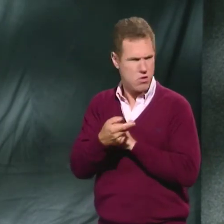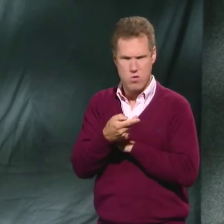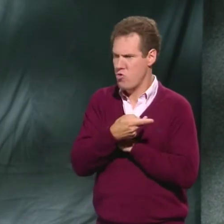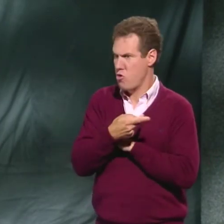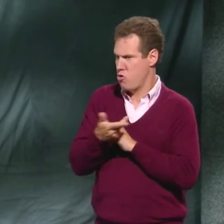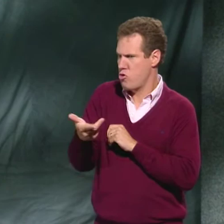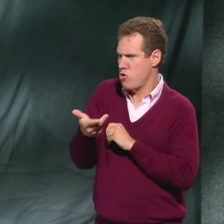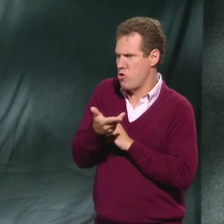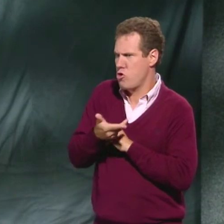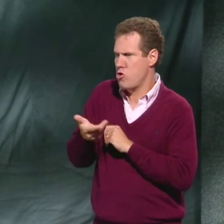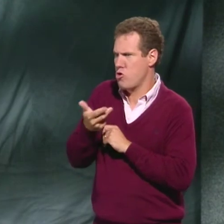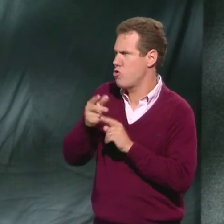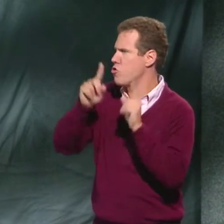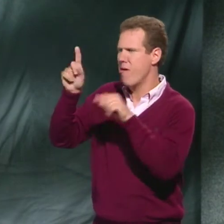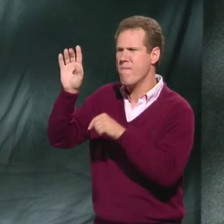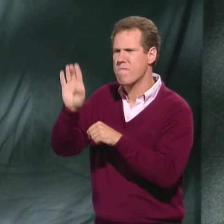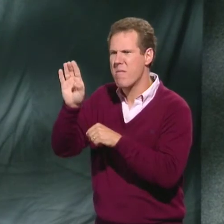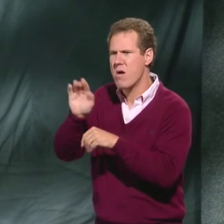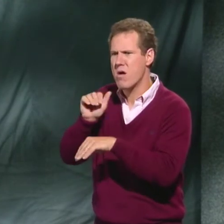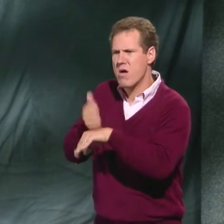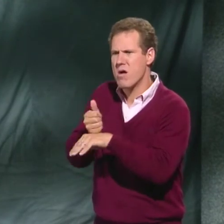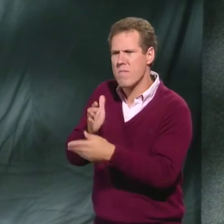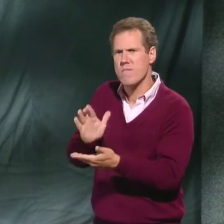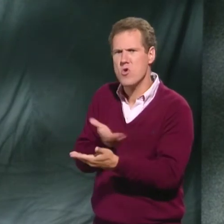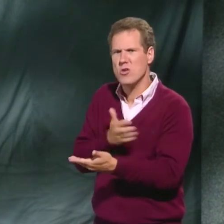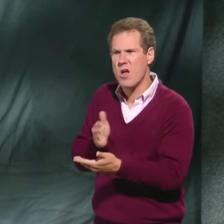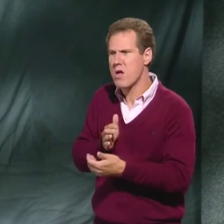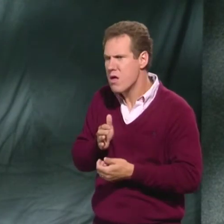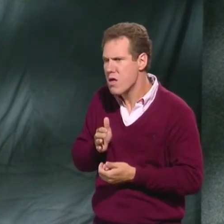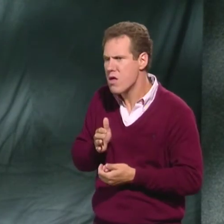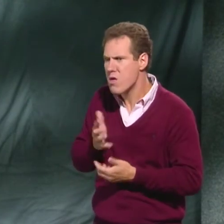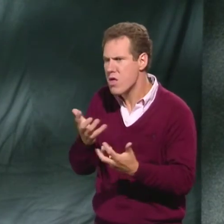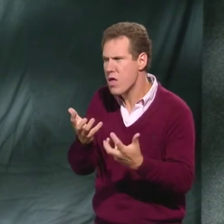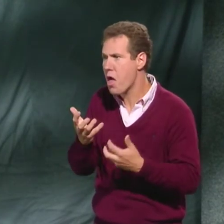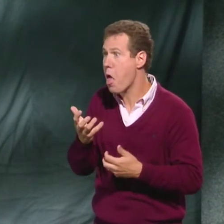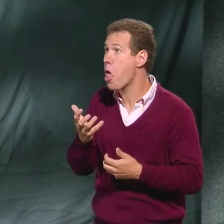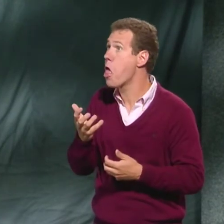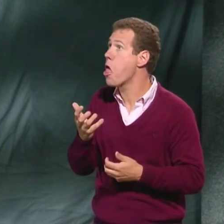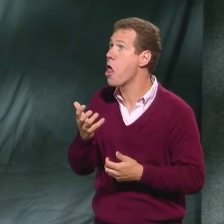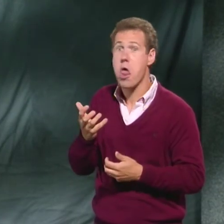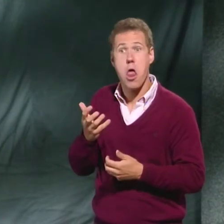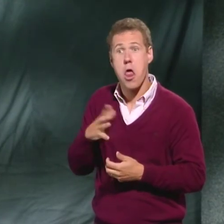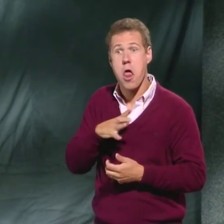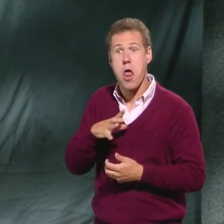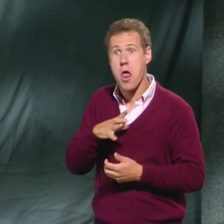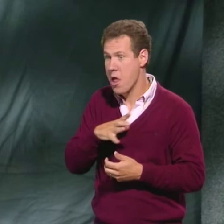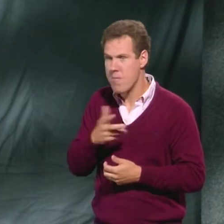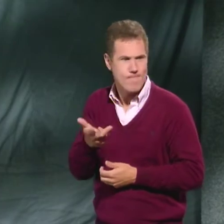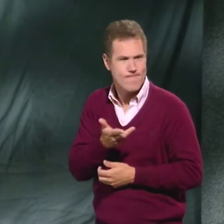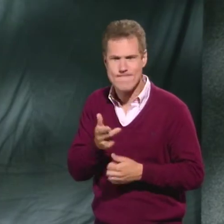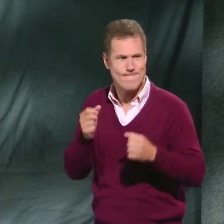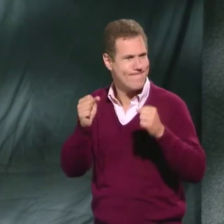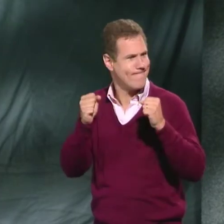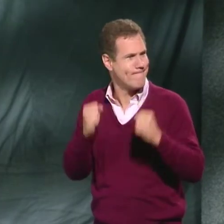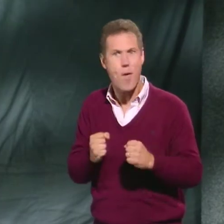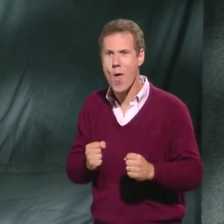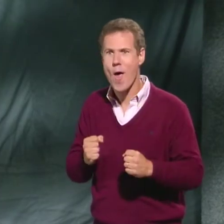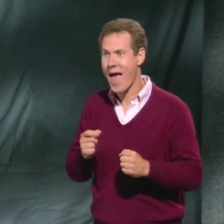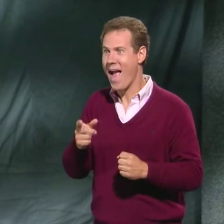Bremen.' "'The three of us can go and set up a band.' And the cat said, "'Okay, fine.' So the cat and the